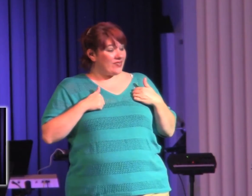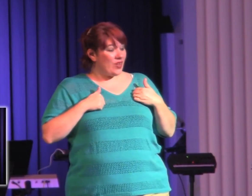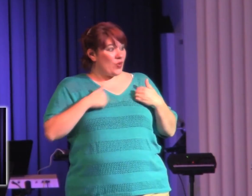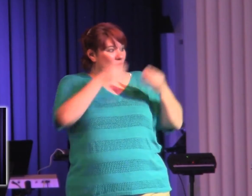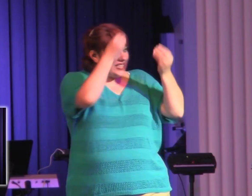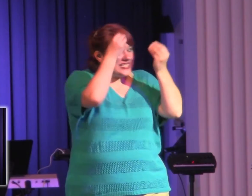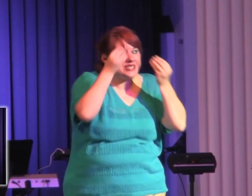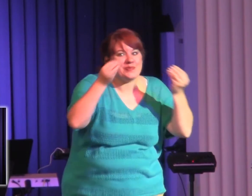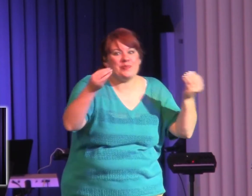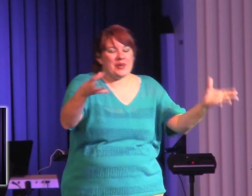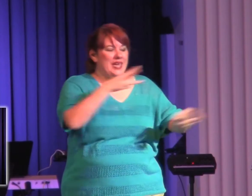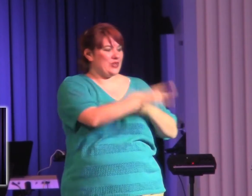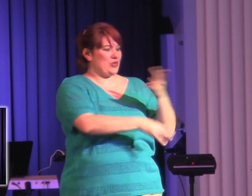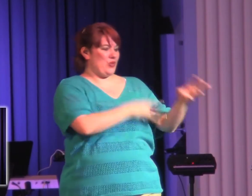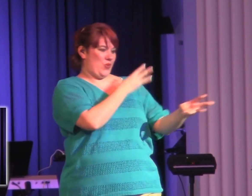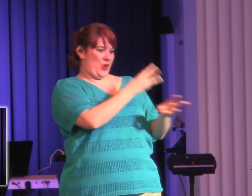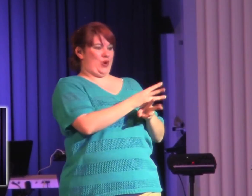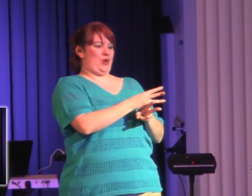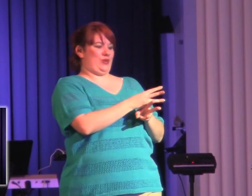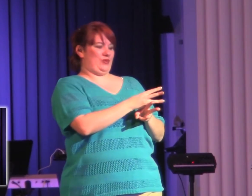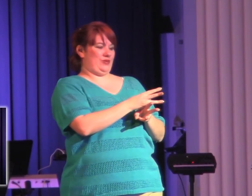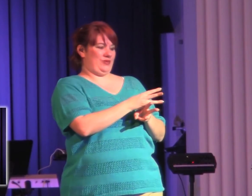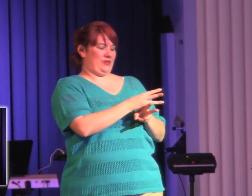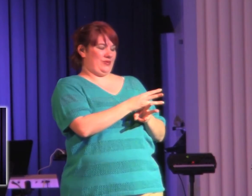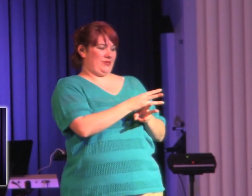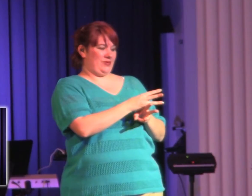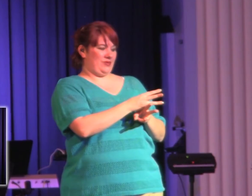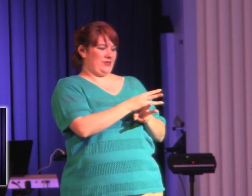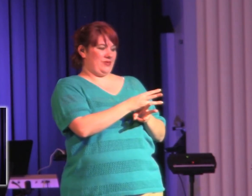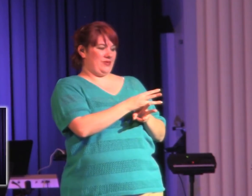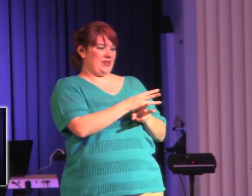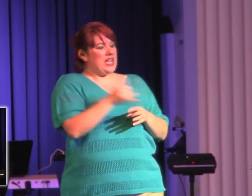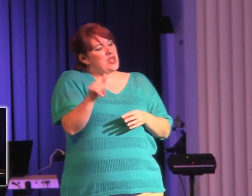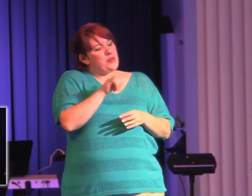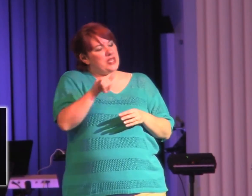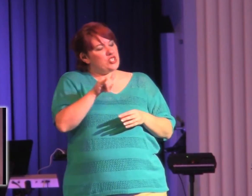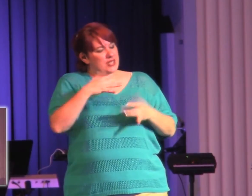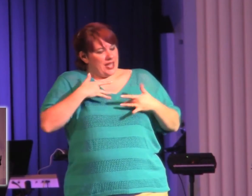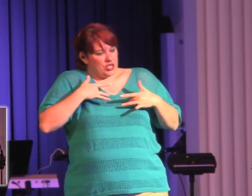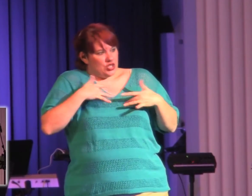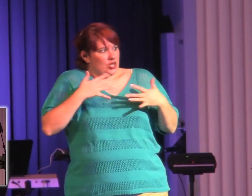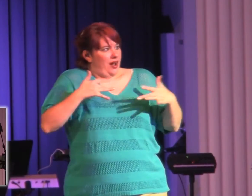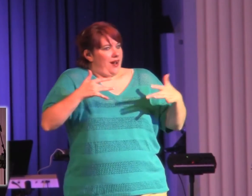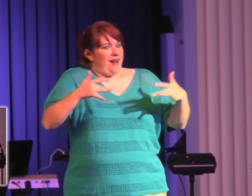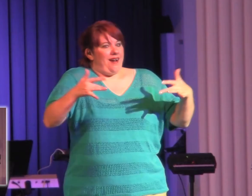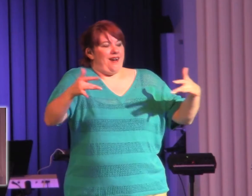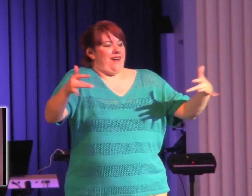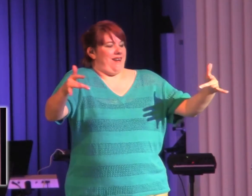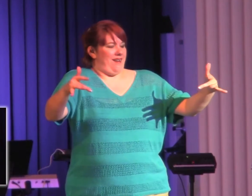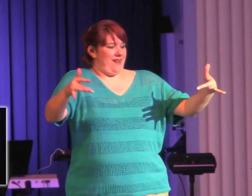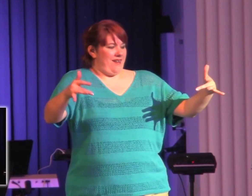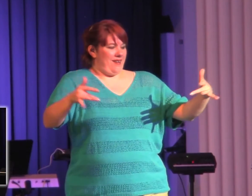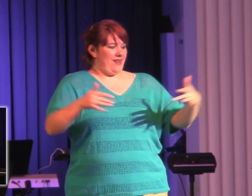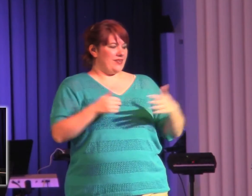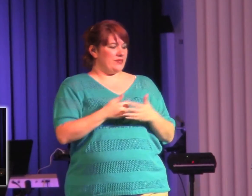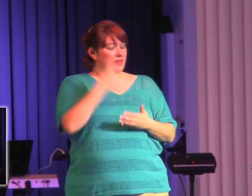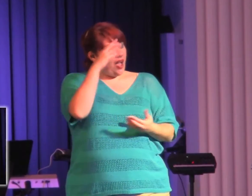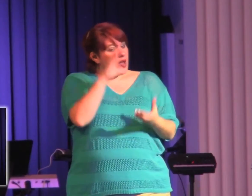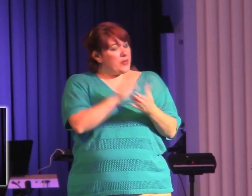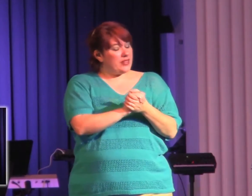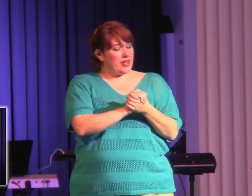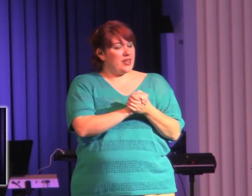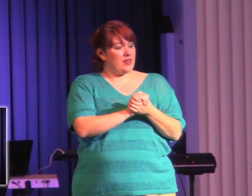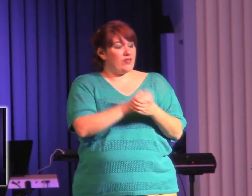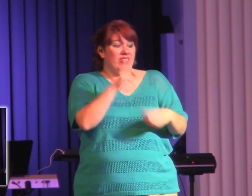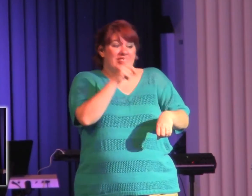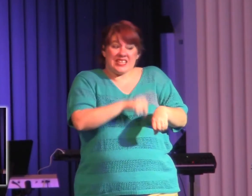walking in darkness, ready to crack hell wide open. I believe if there's ever a time, the